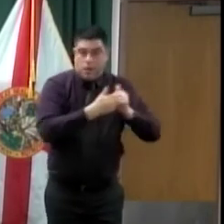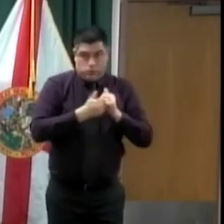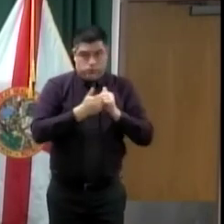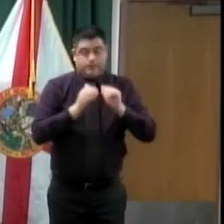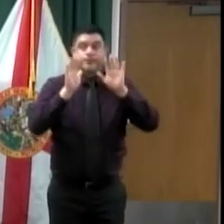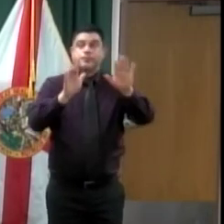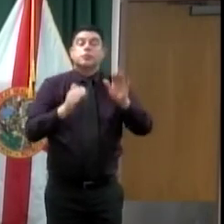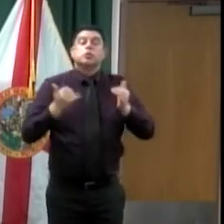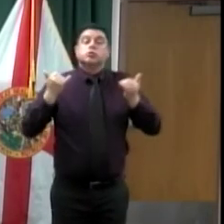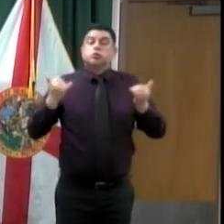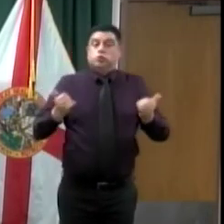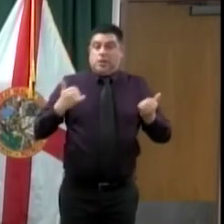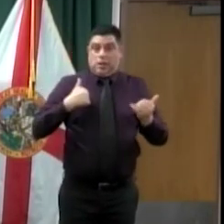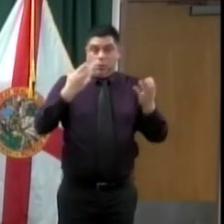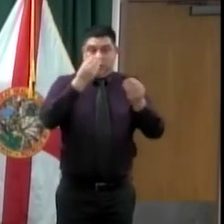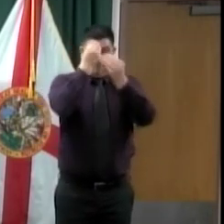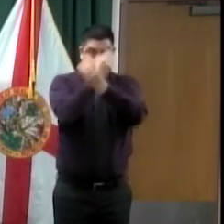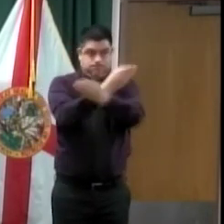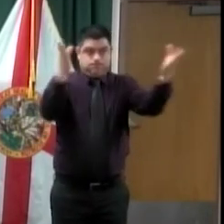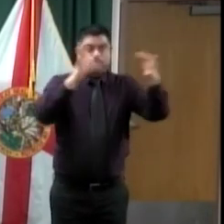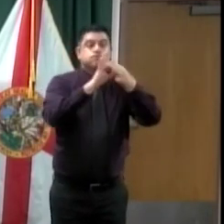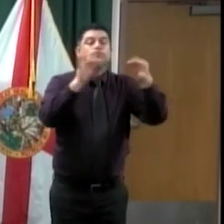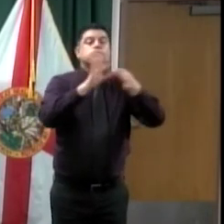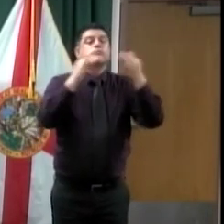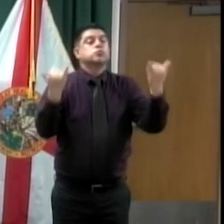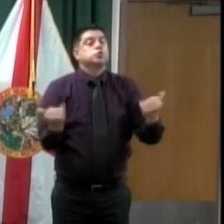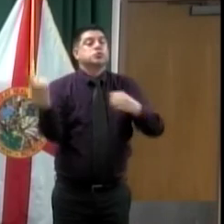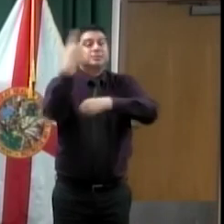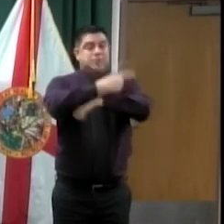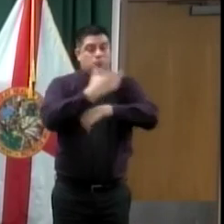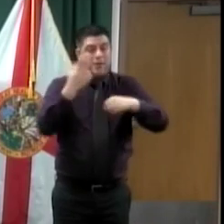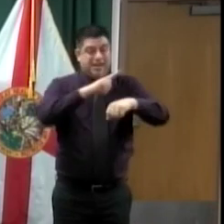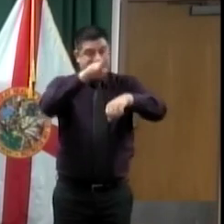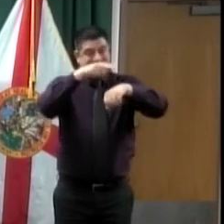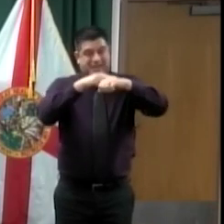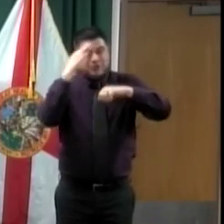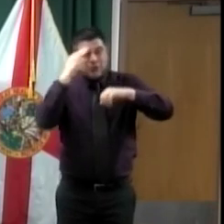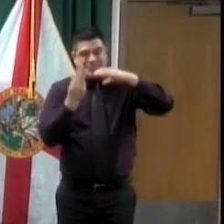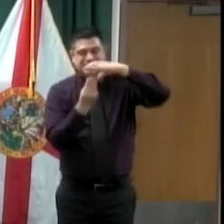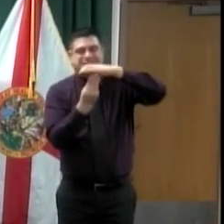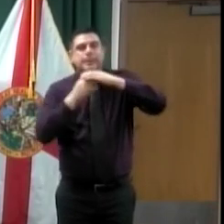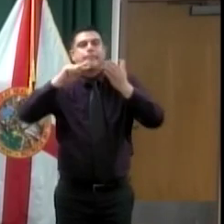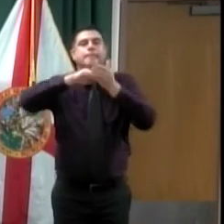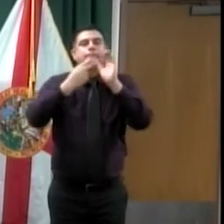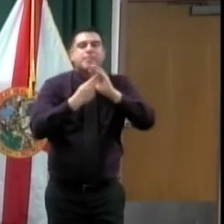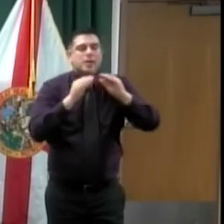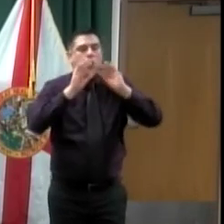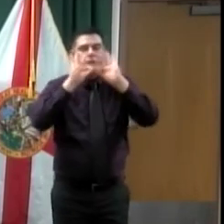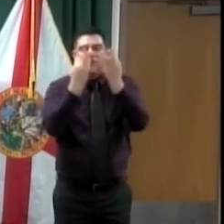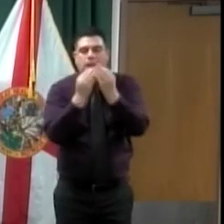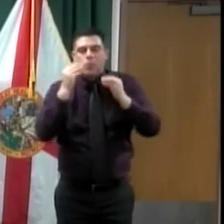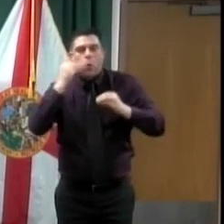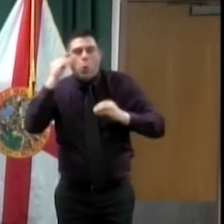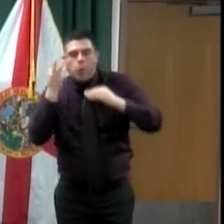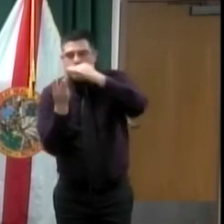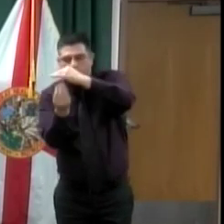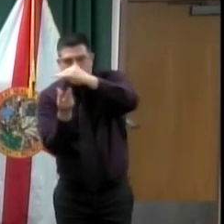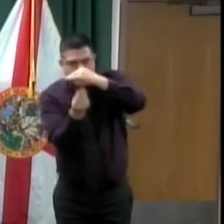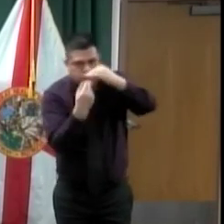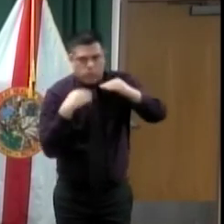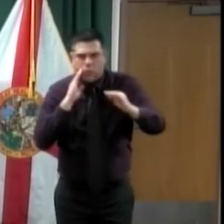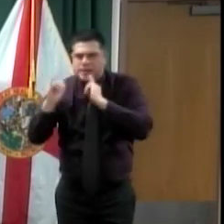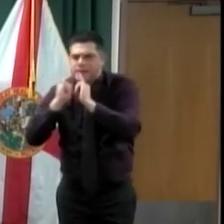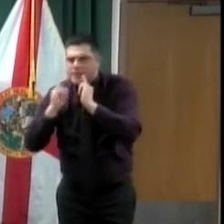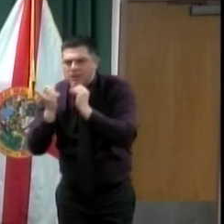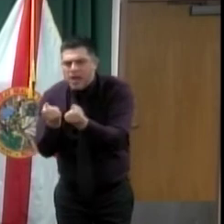Today is National Census Day. It's very important to your community in events just like this. It's amount